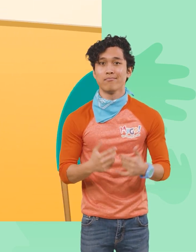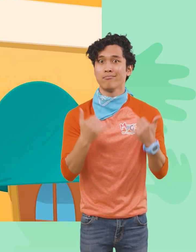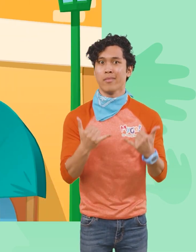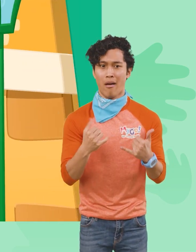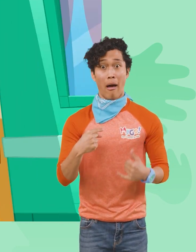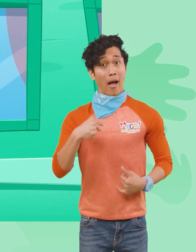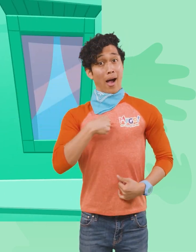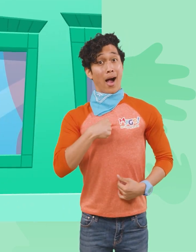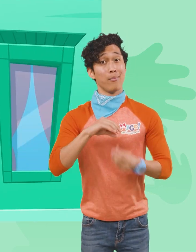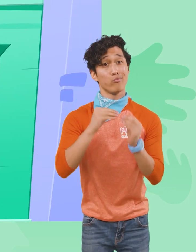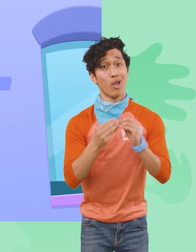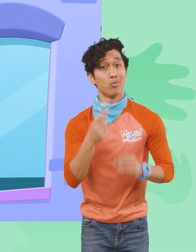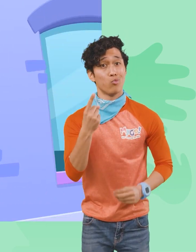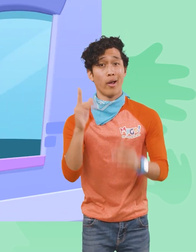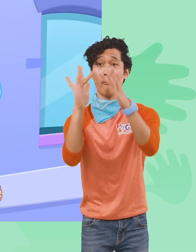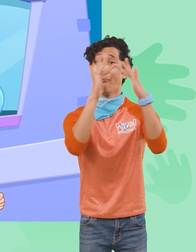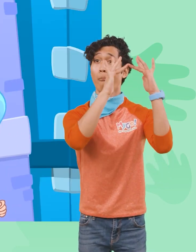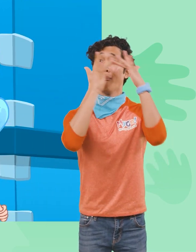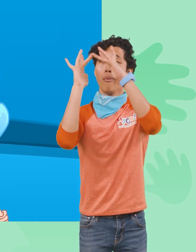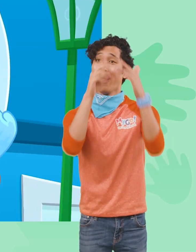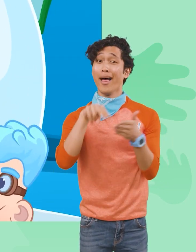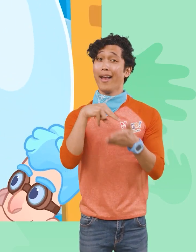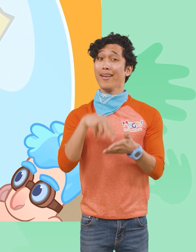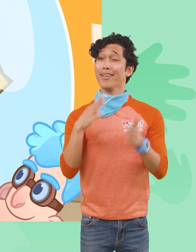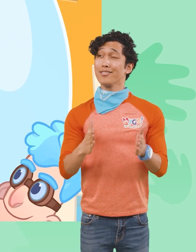Now I am officially the number one ballet dancer!